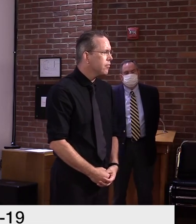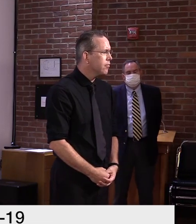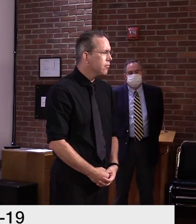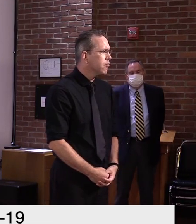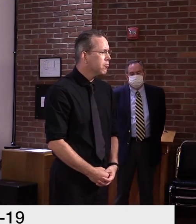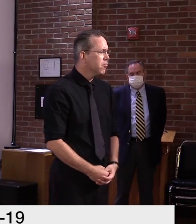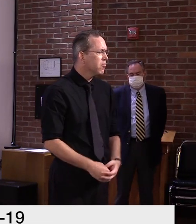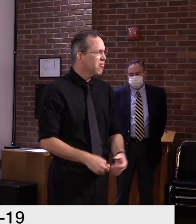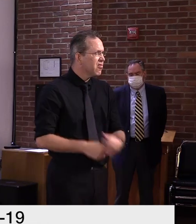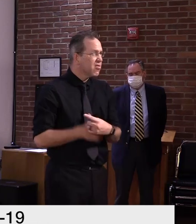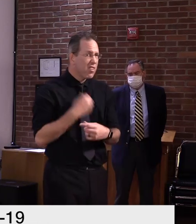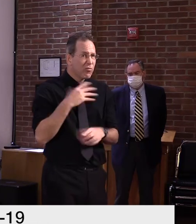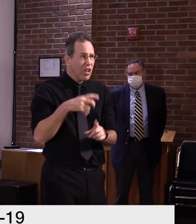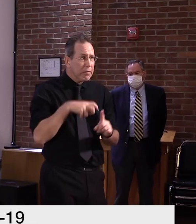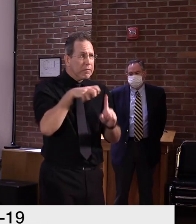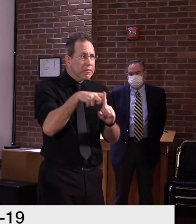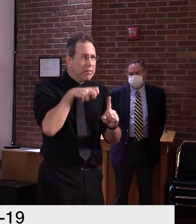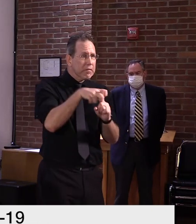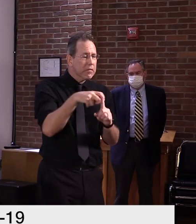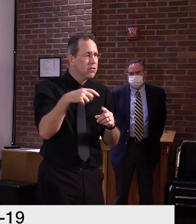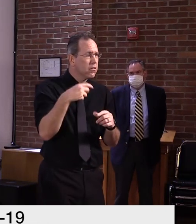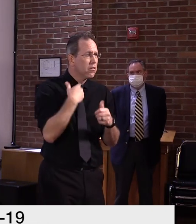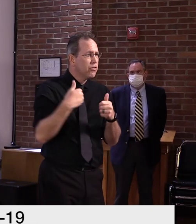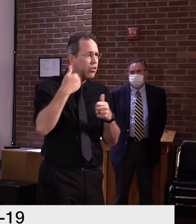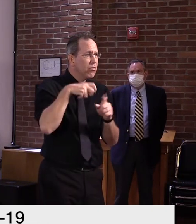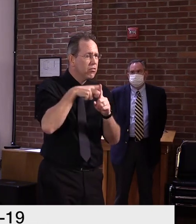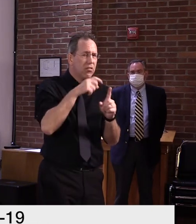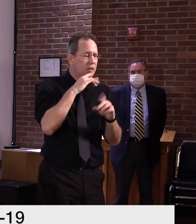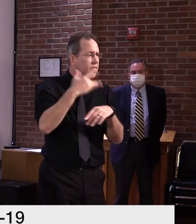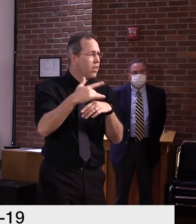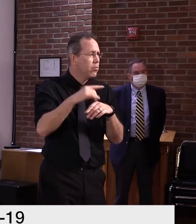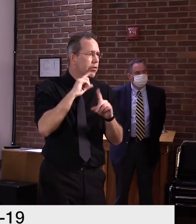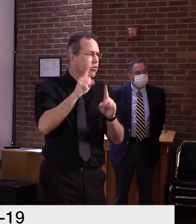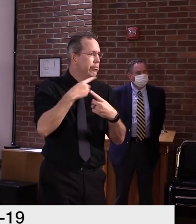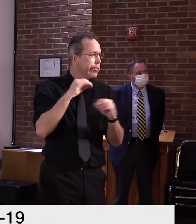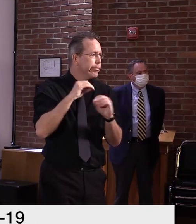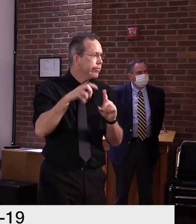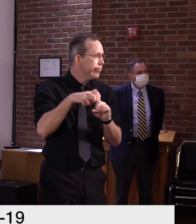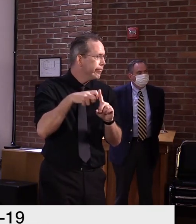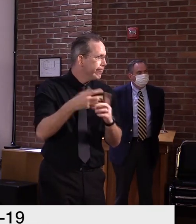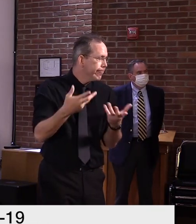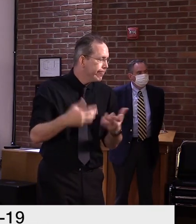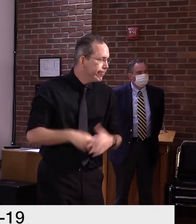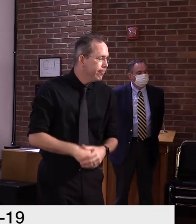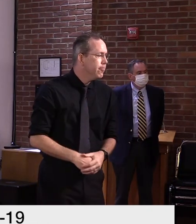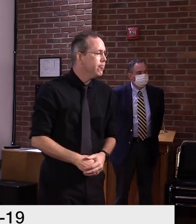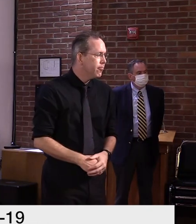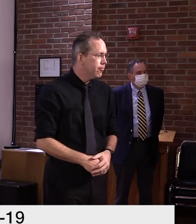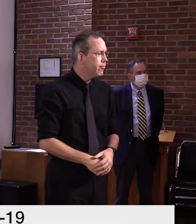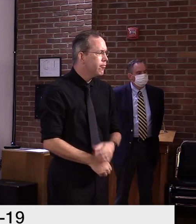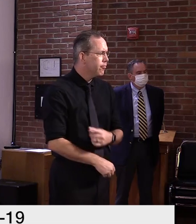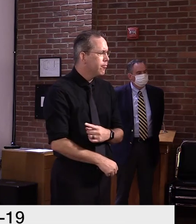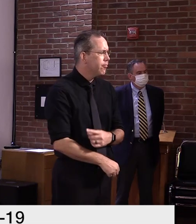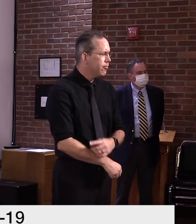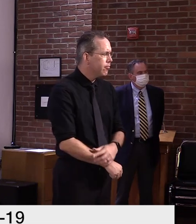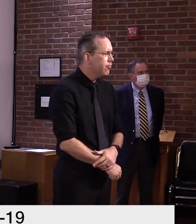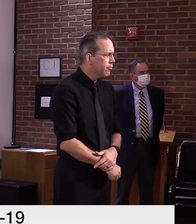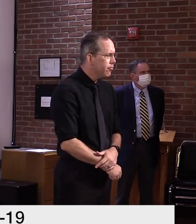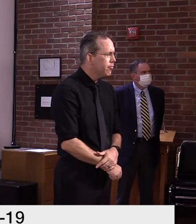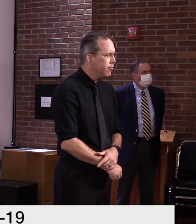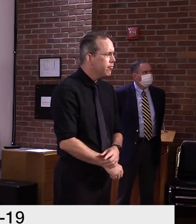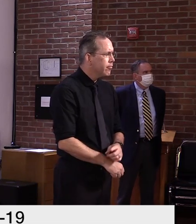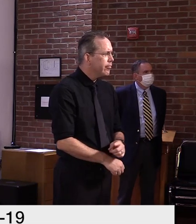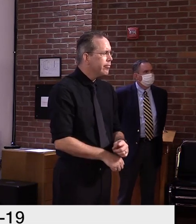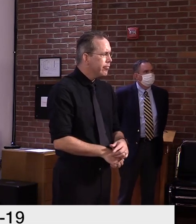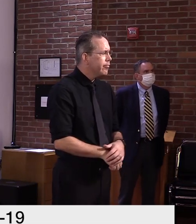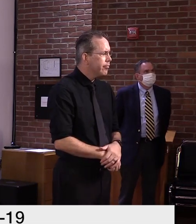um, but you do bad cases there. Whereas if one guy's trying to stay in the guard, just to